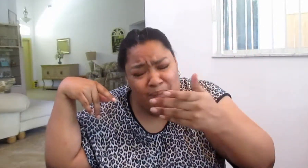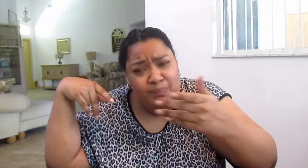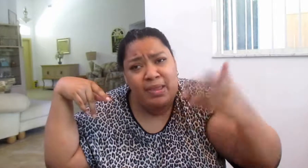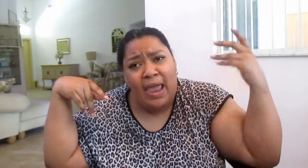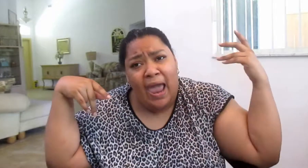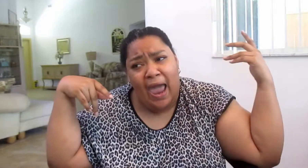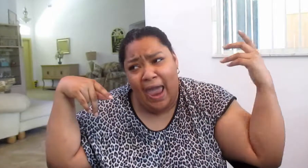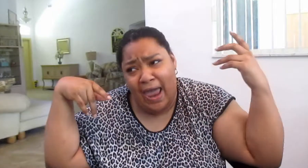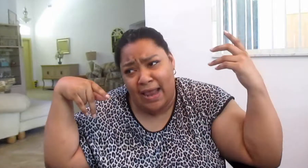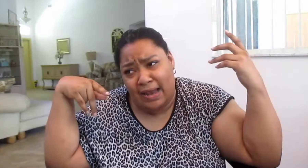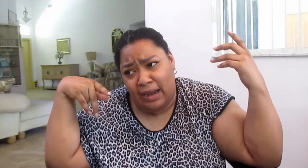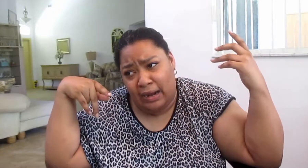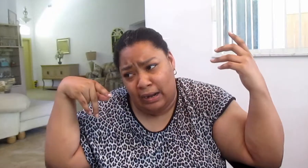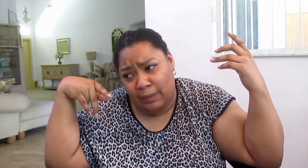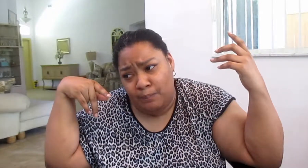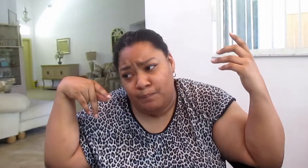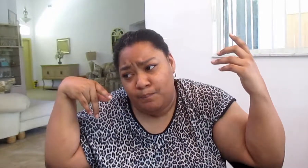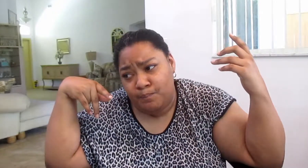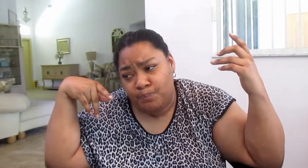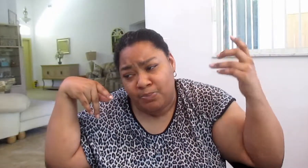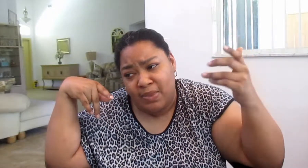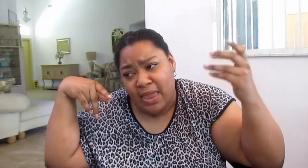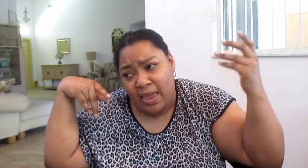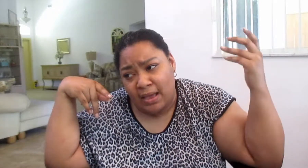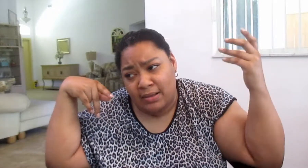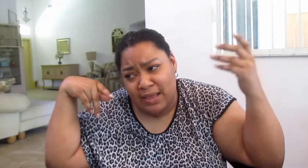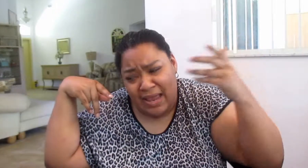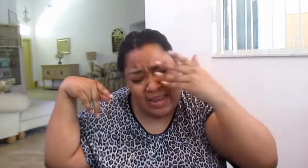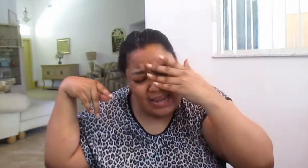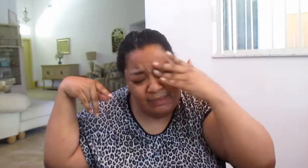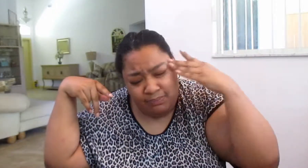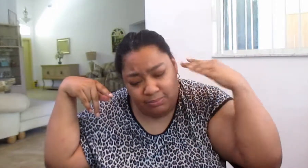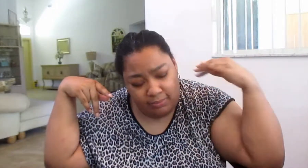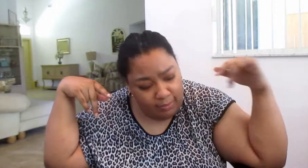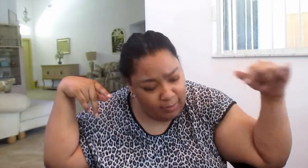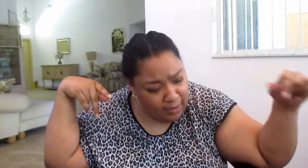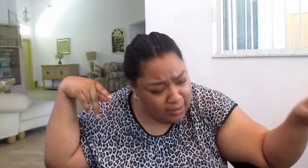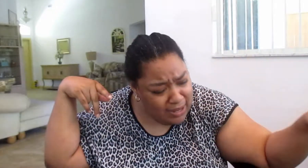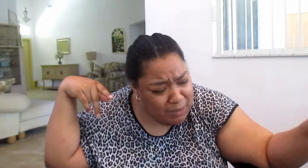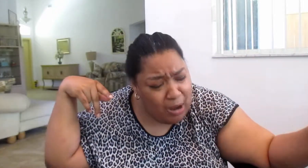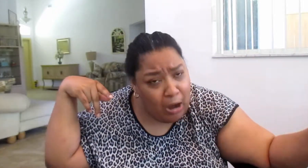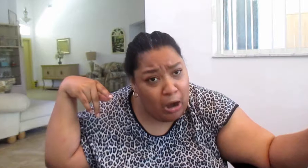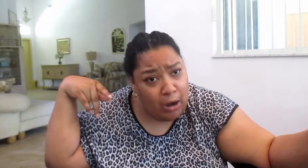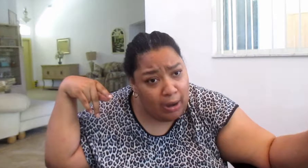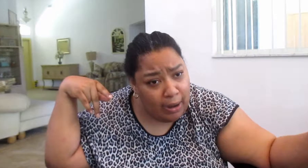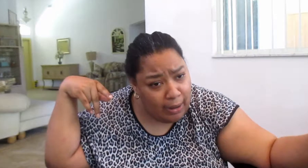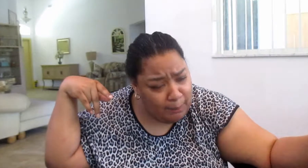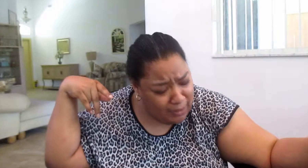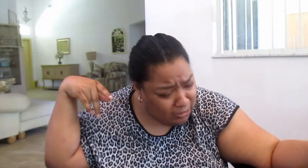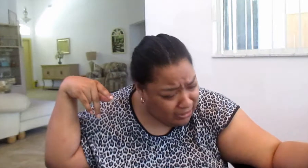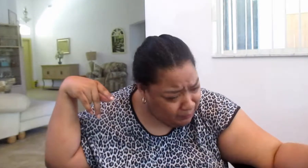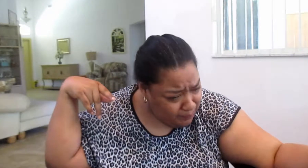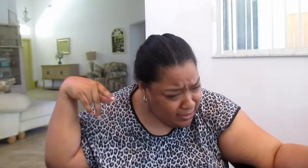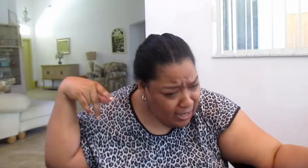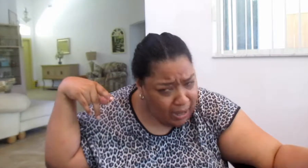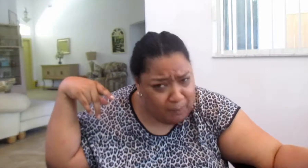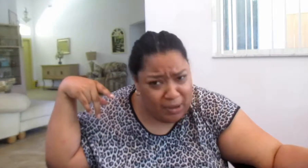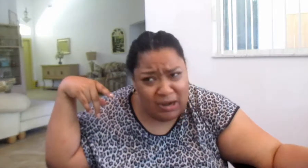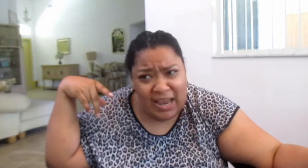and a lady named Amara. Amara